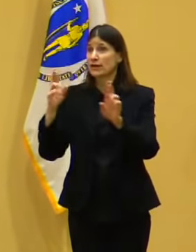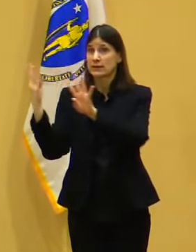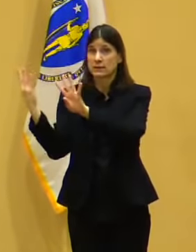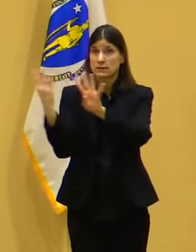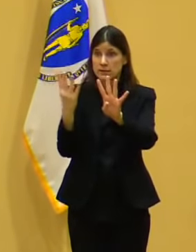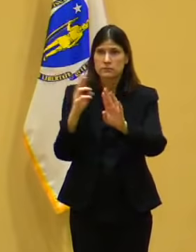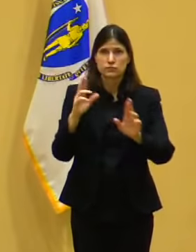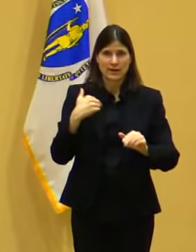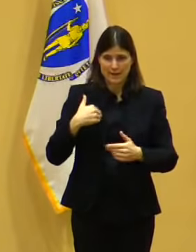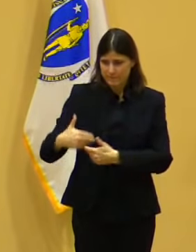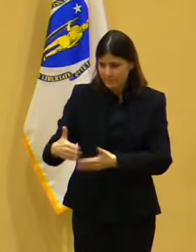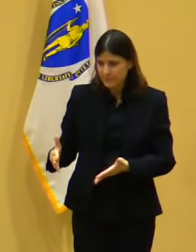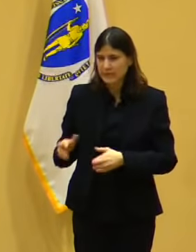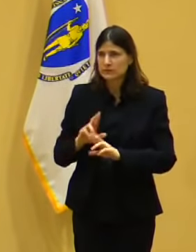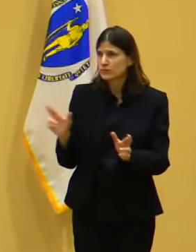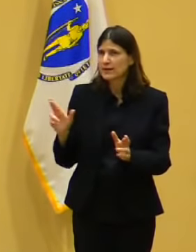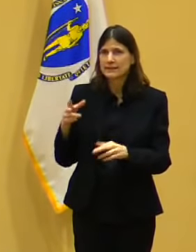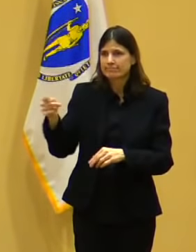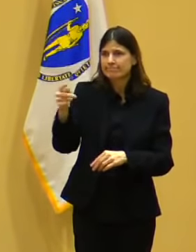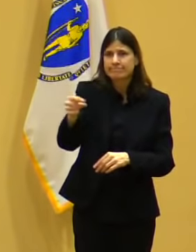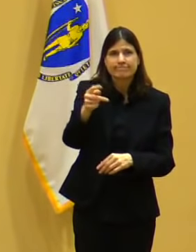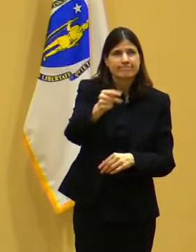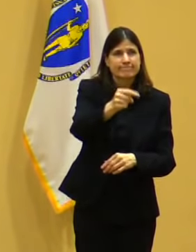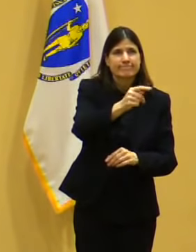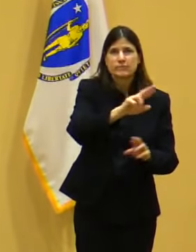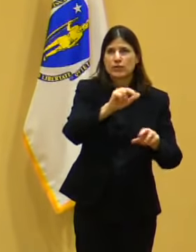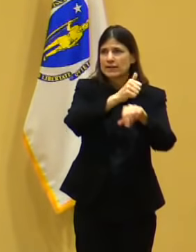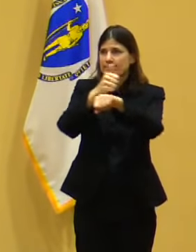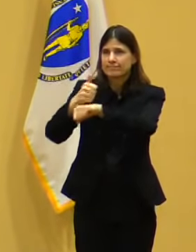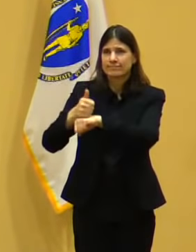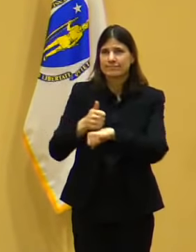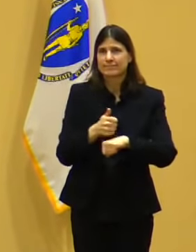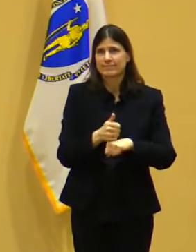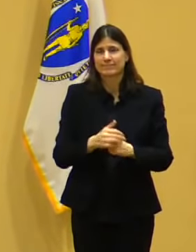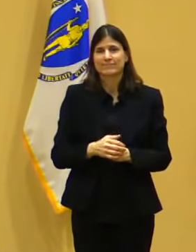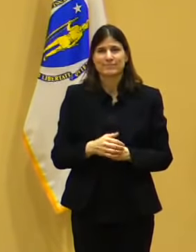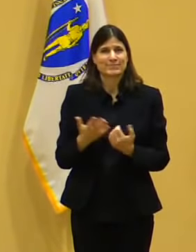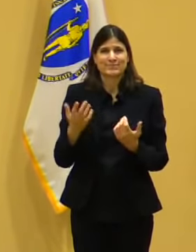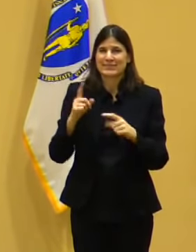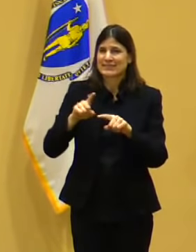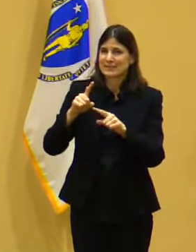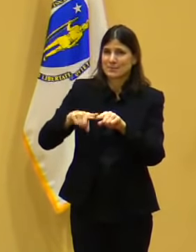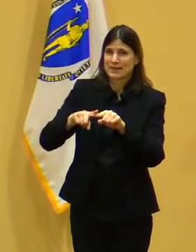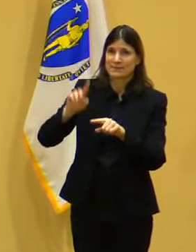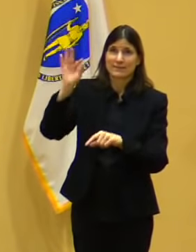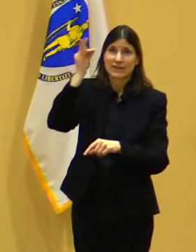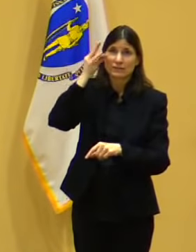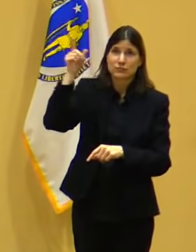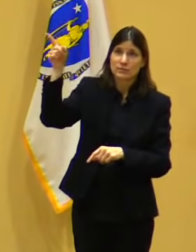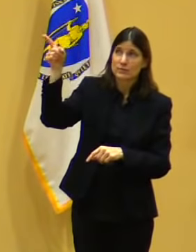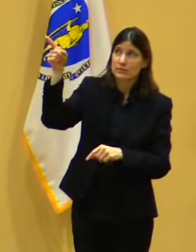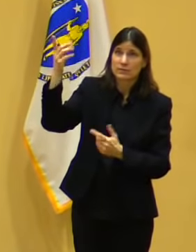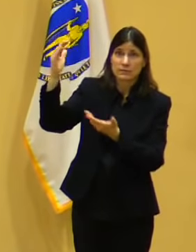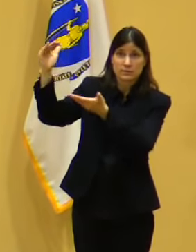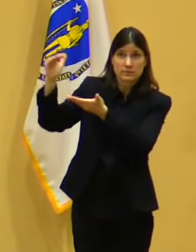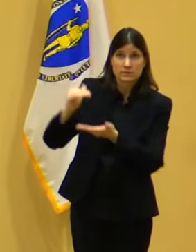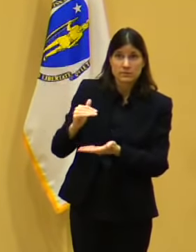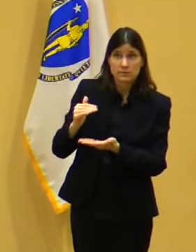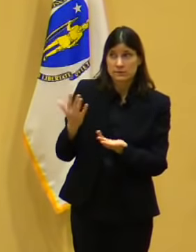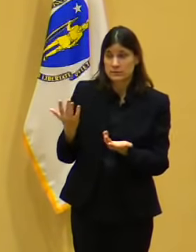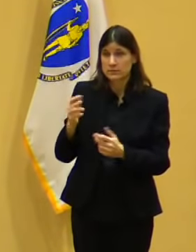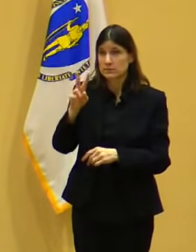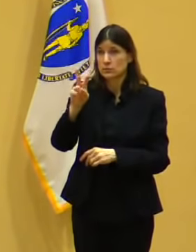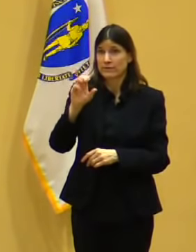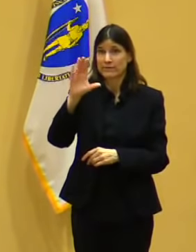But for that to happen, the feds would have to start giving us 250,000 new doses, first